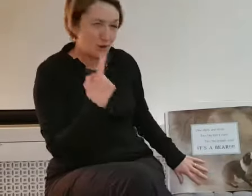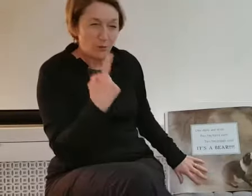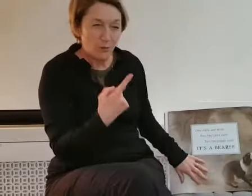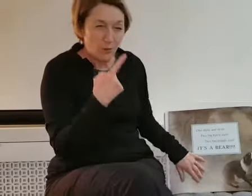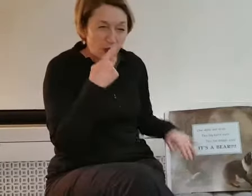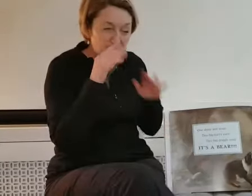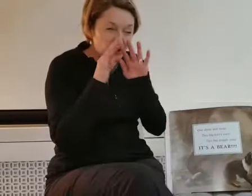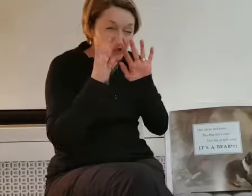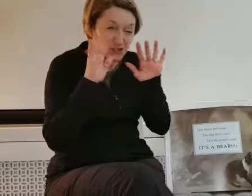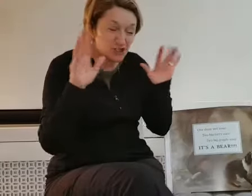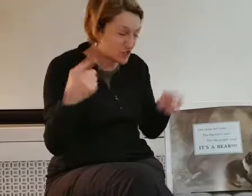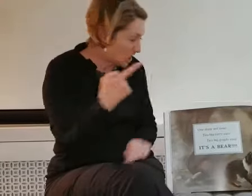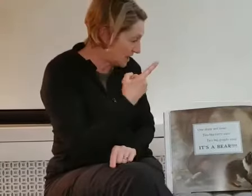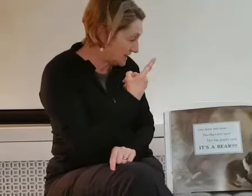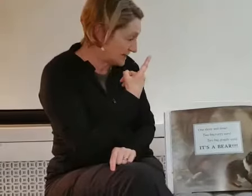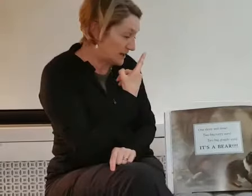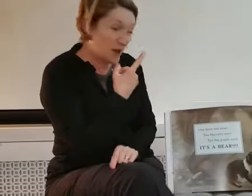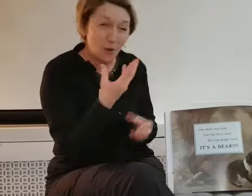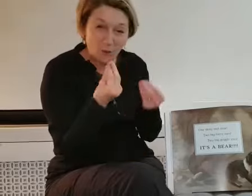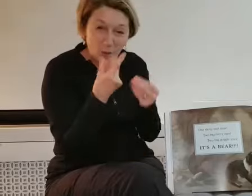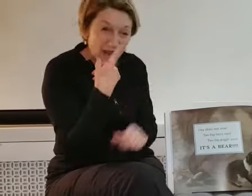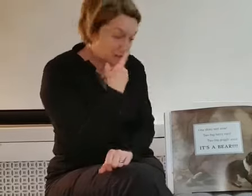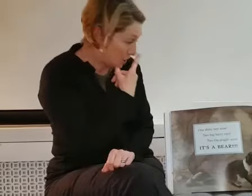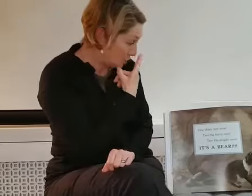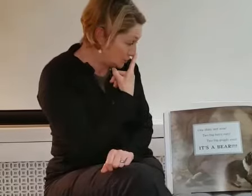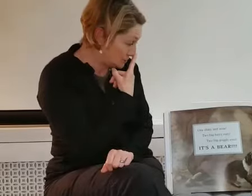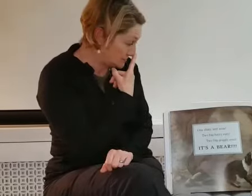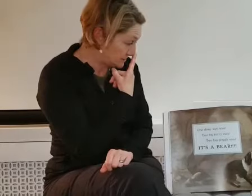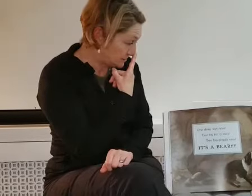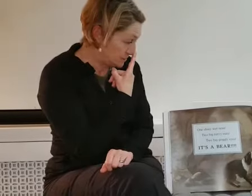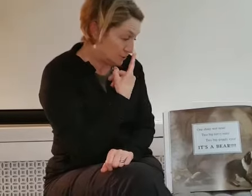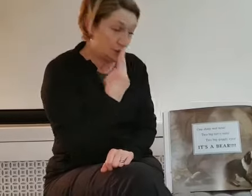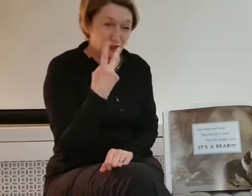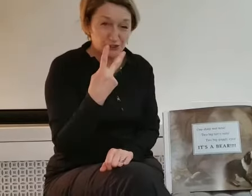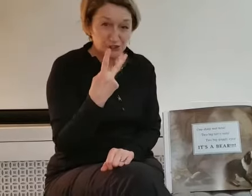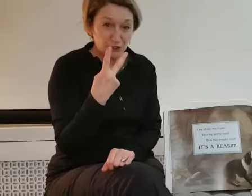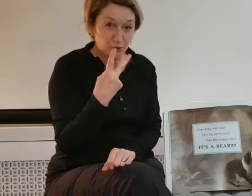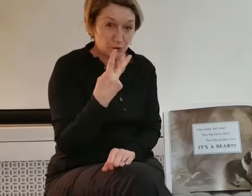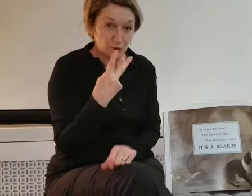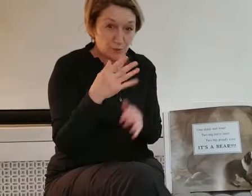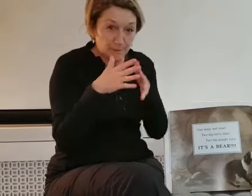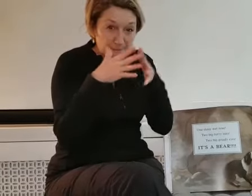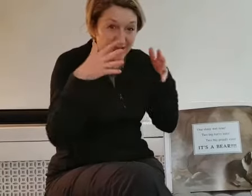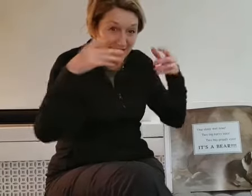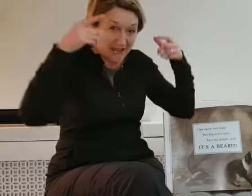One shiny, wet nose. Two big